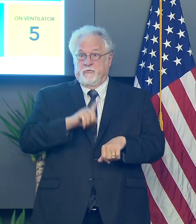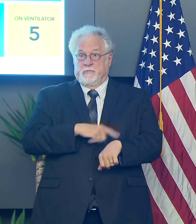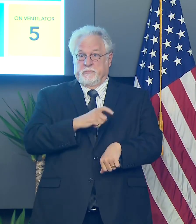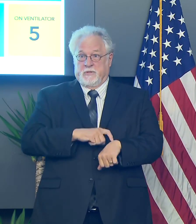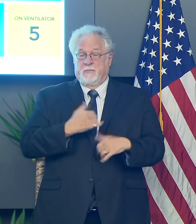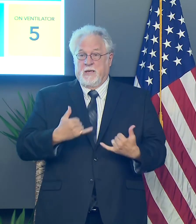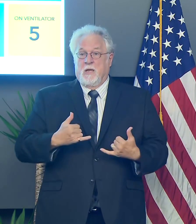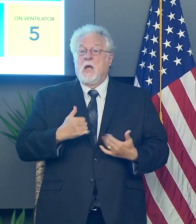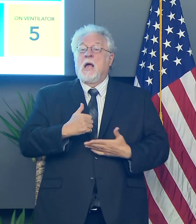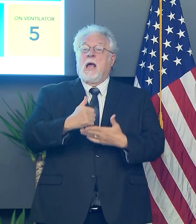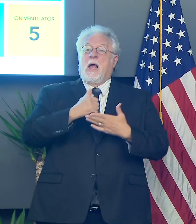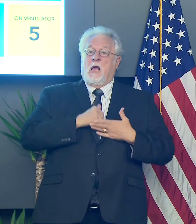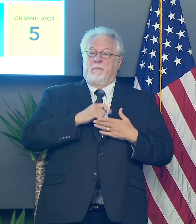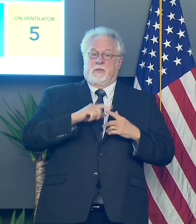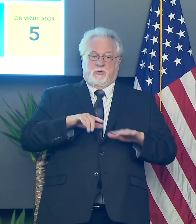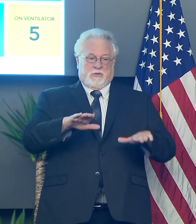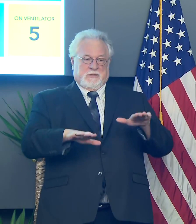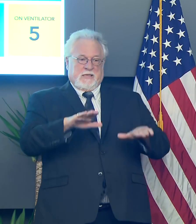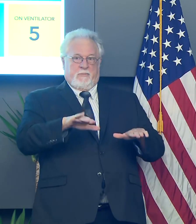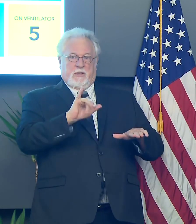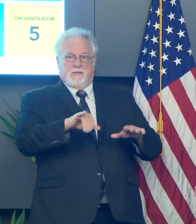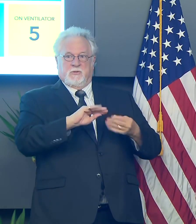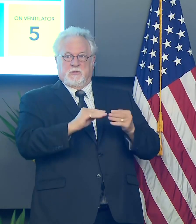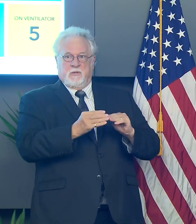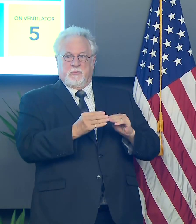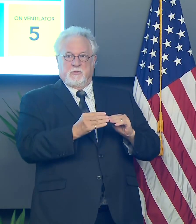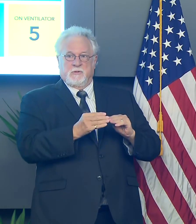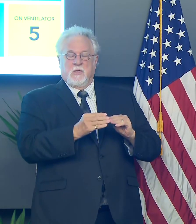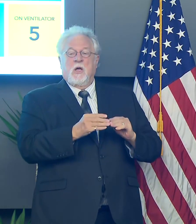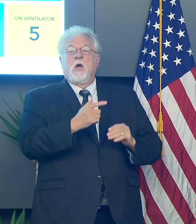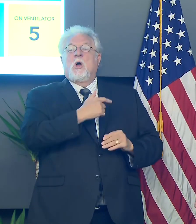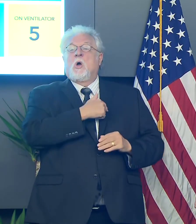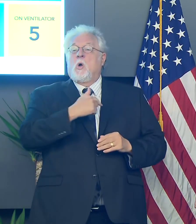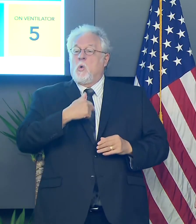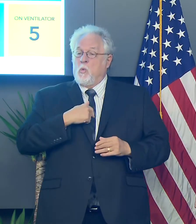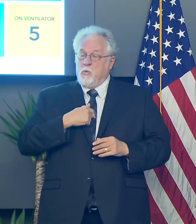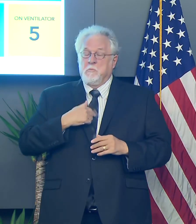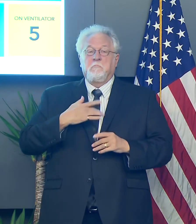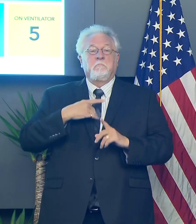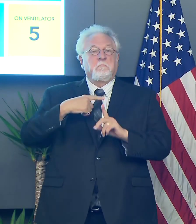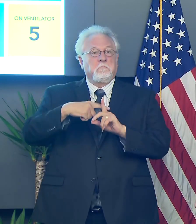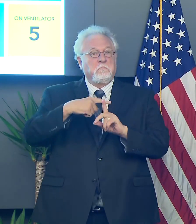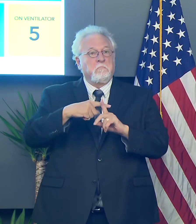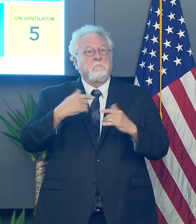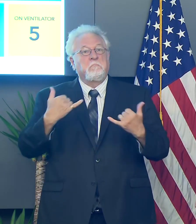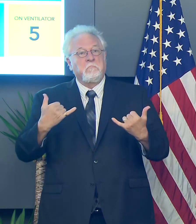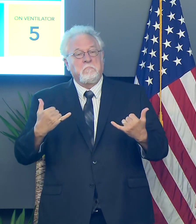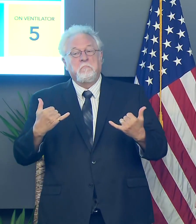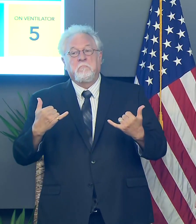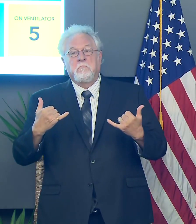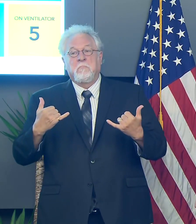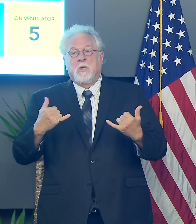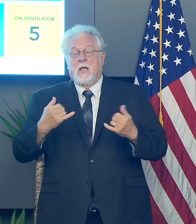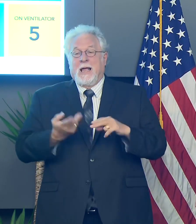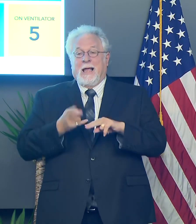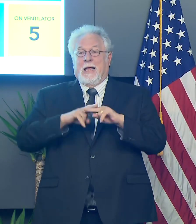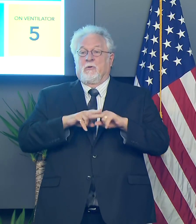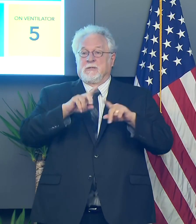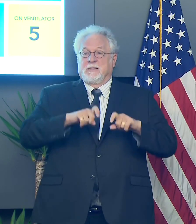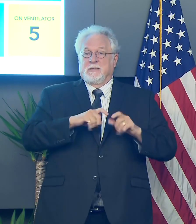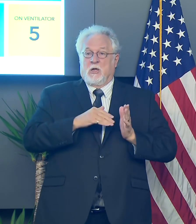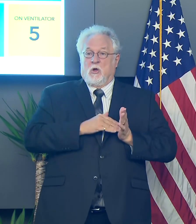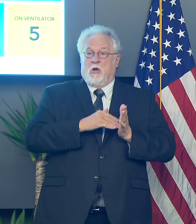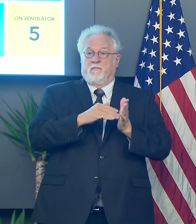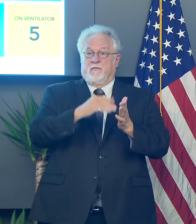and it's, it is helping us to stabilize those numbers. Uh, were encouraged today to increase testing frequency